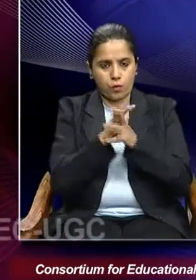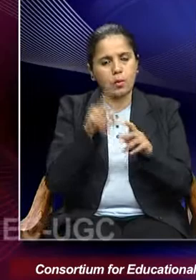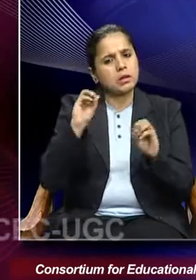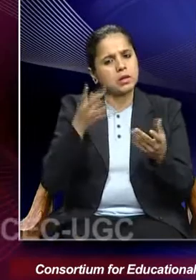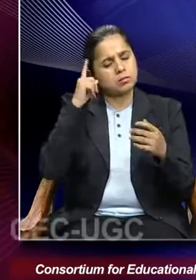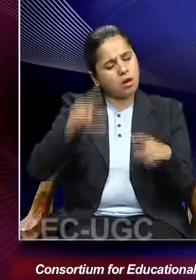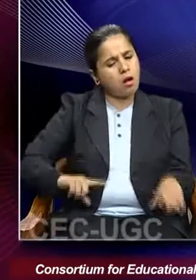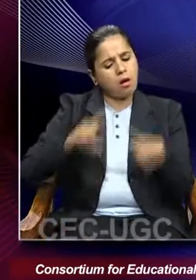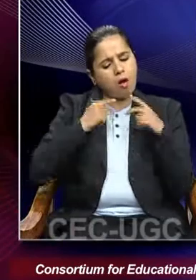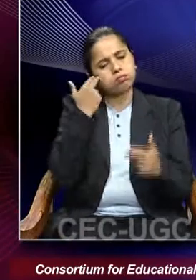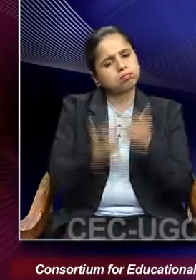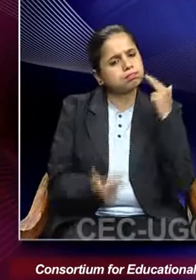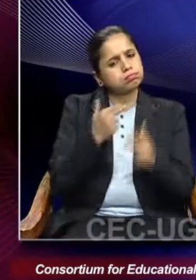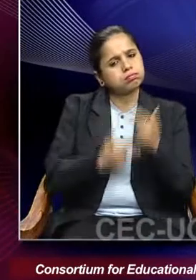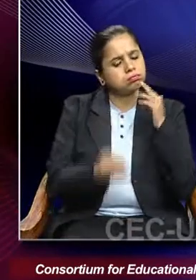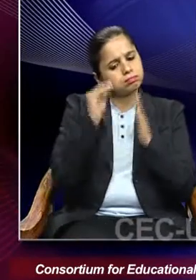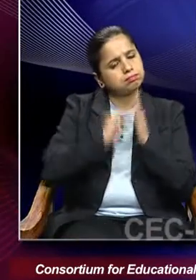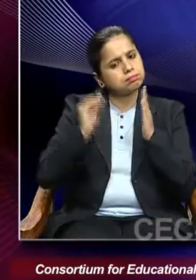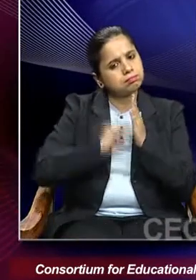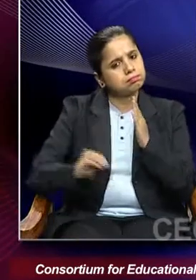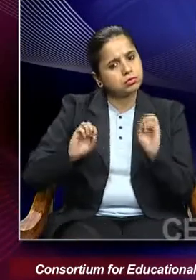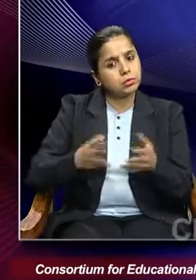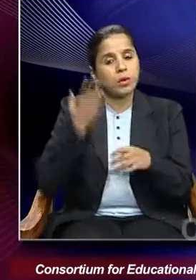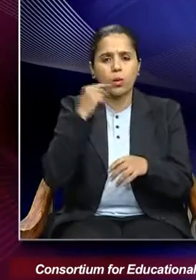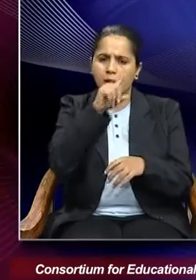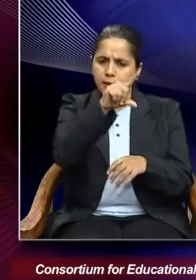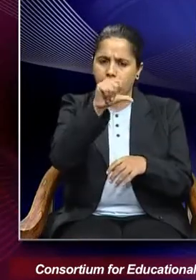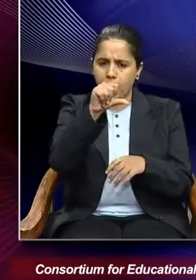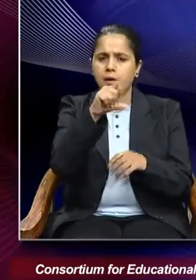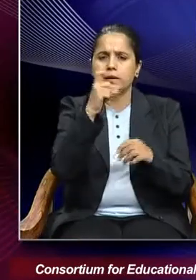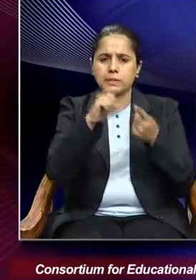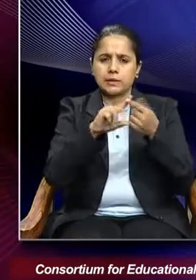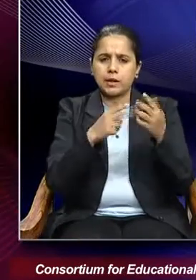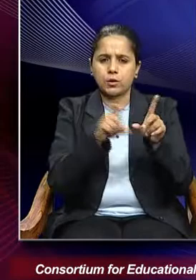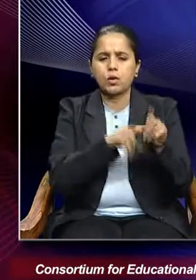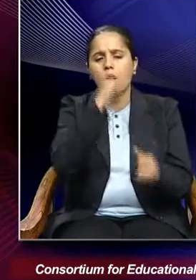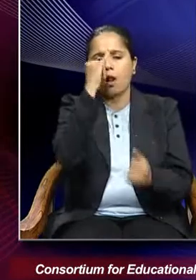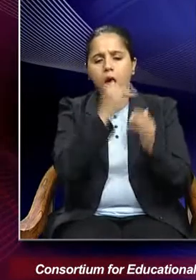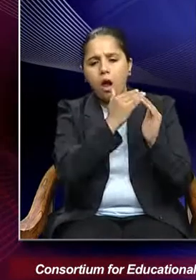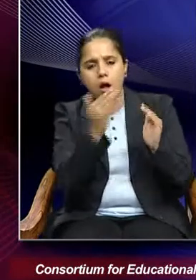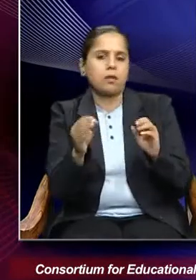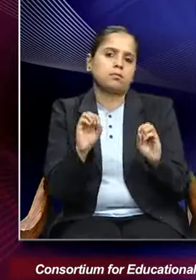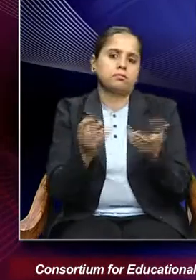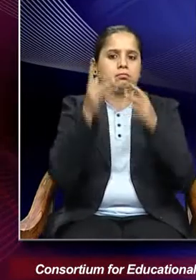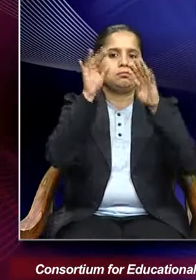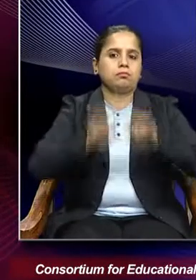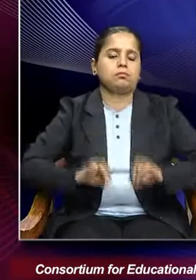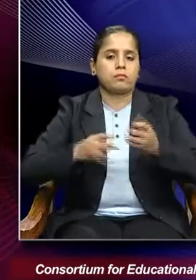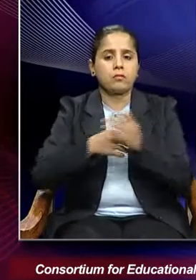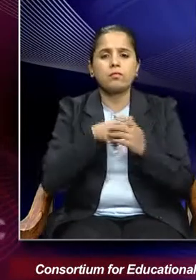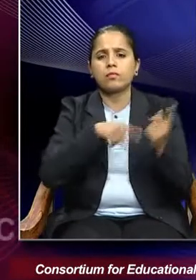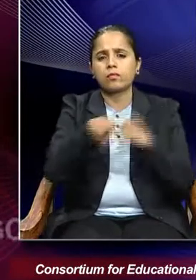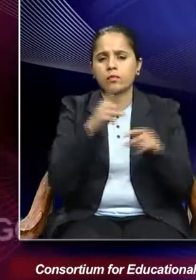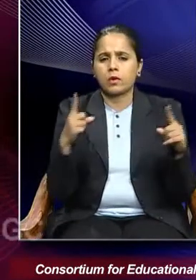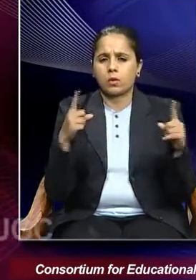their life stories only from the late 19th century onwards. It was a complex and